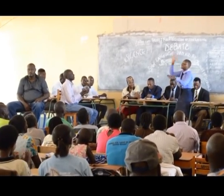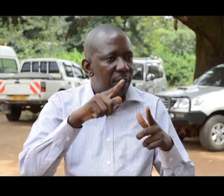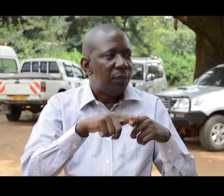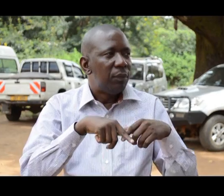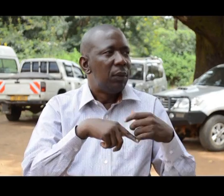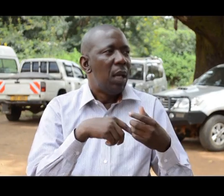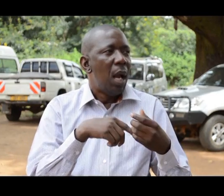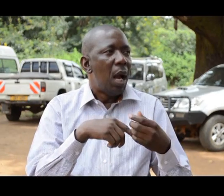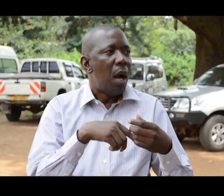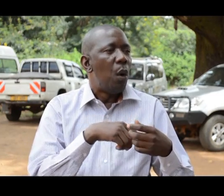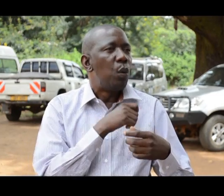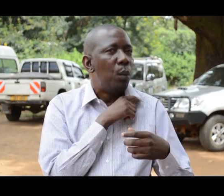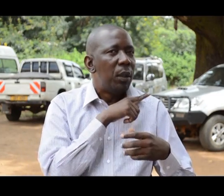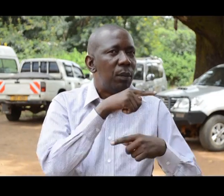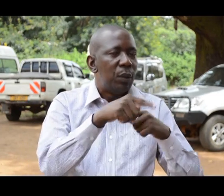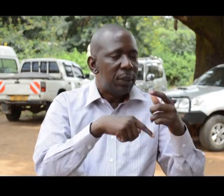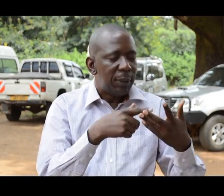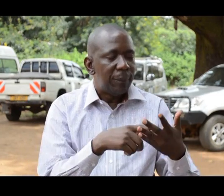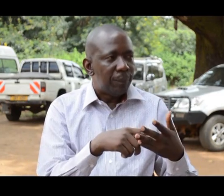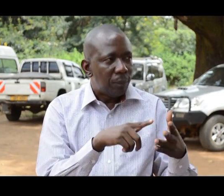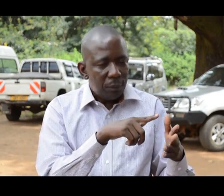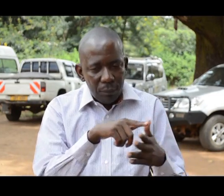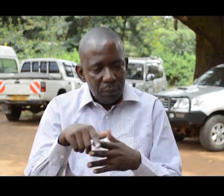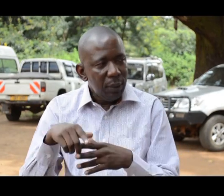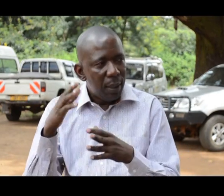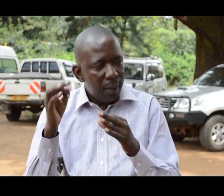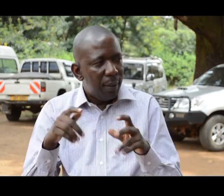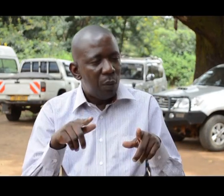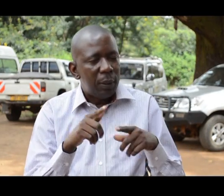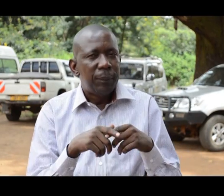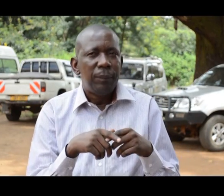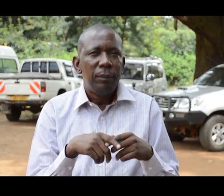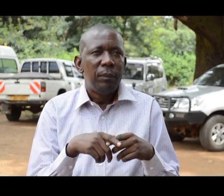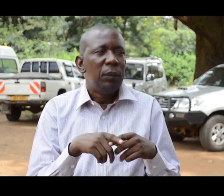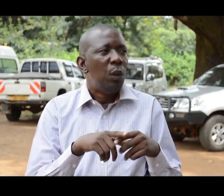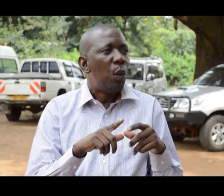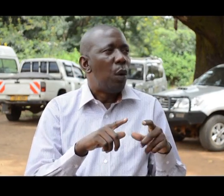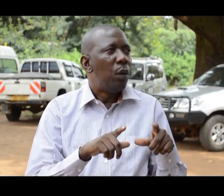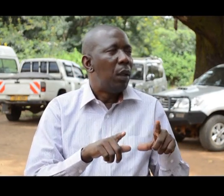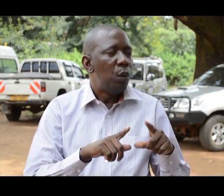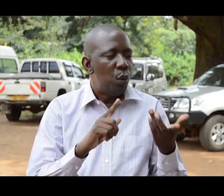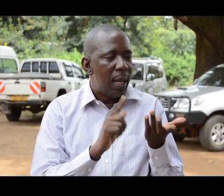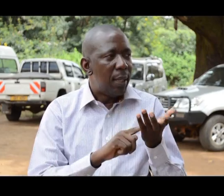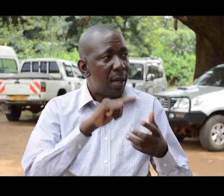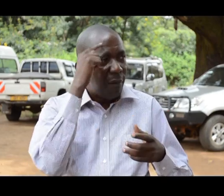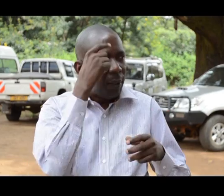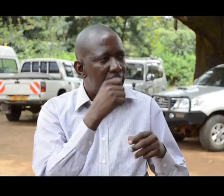And when they know how to demand for their rights, it will be a continuous process, then they will demand these rights from the service